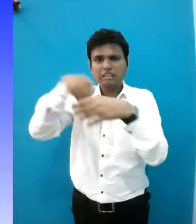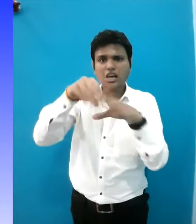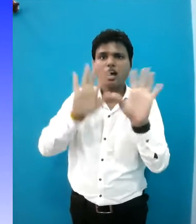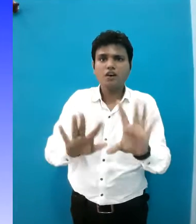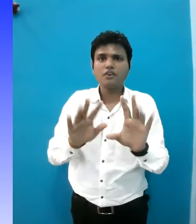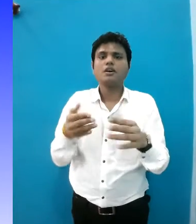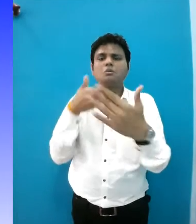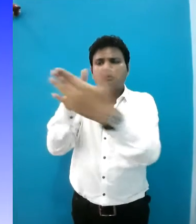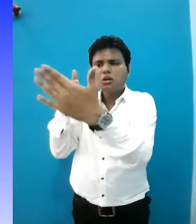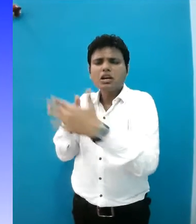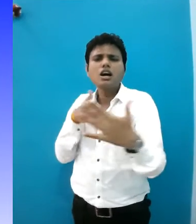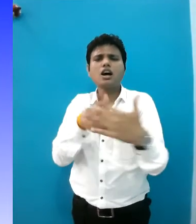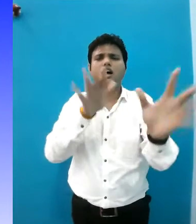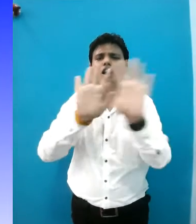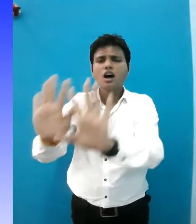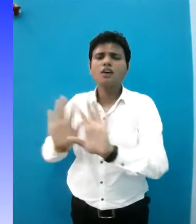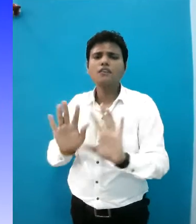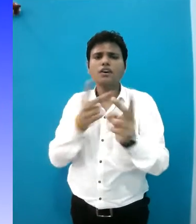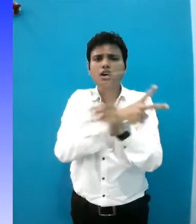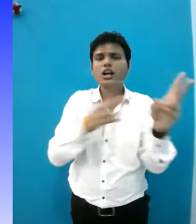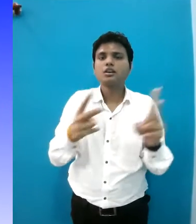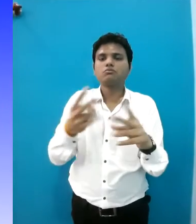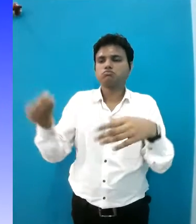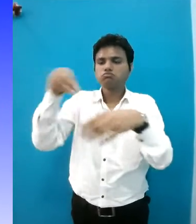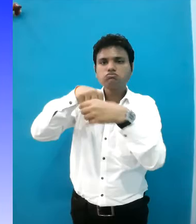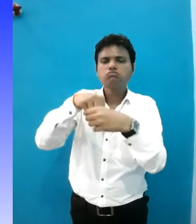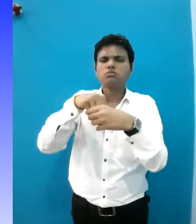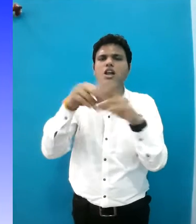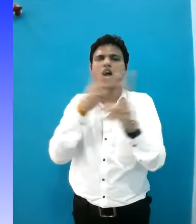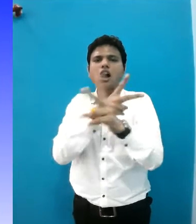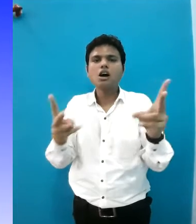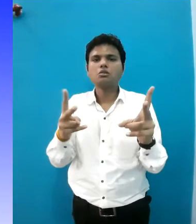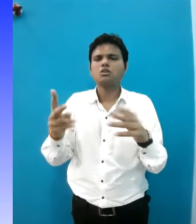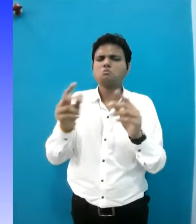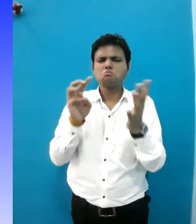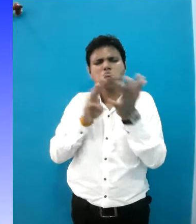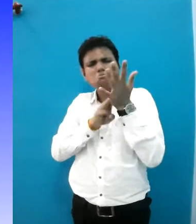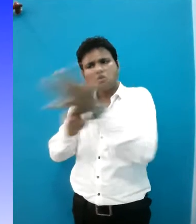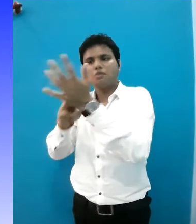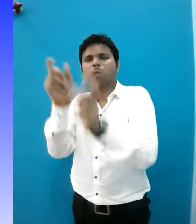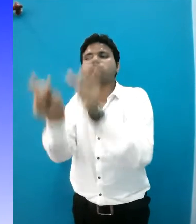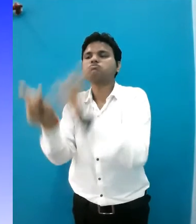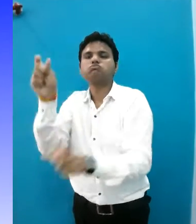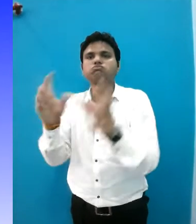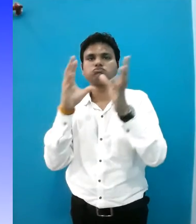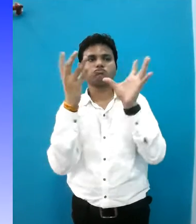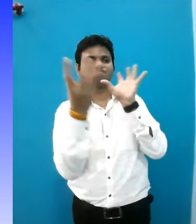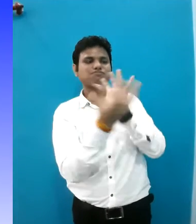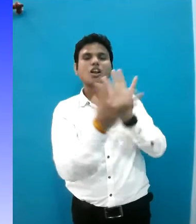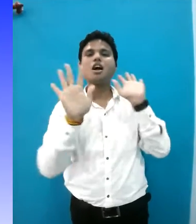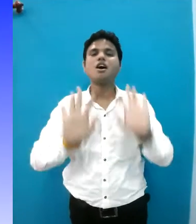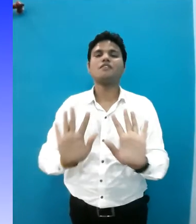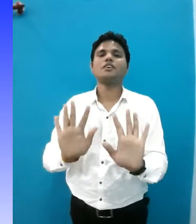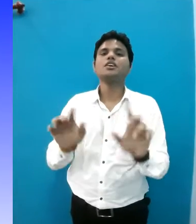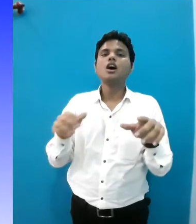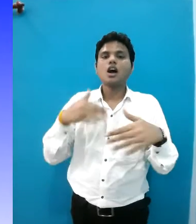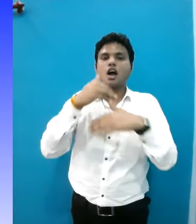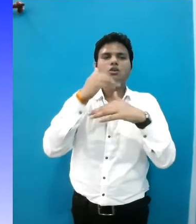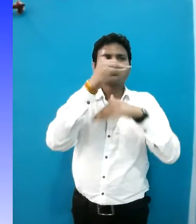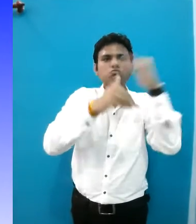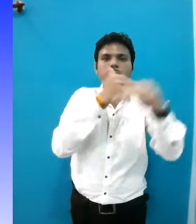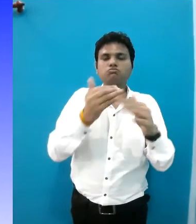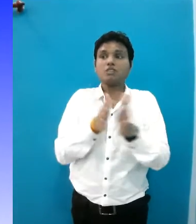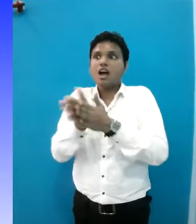norm, creating barriers that exclude the contributions and participations of millions of people all over the world. The growing